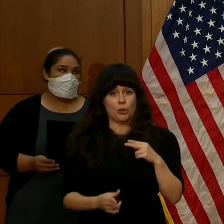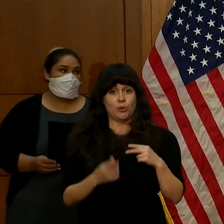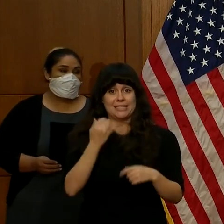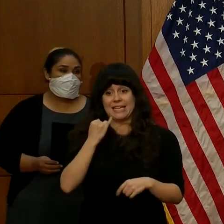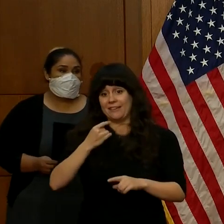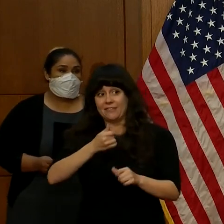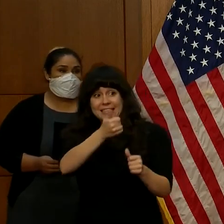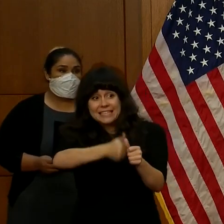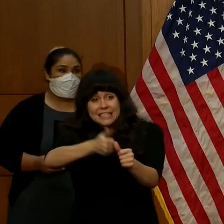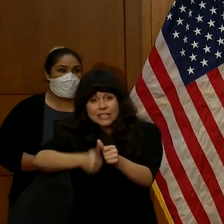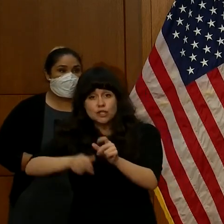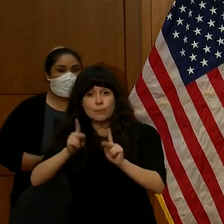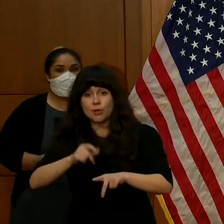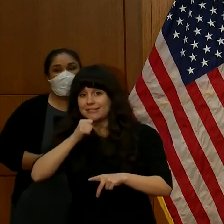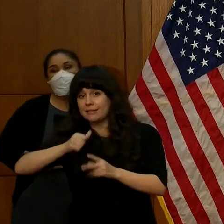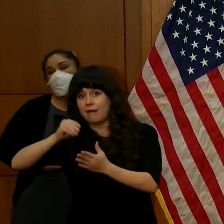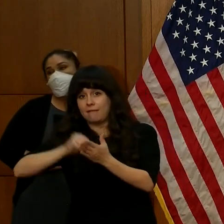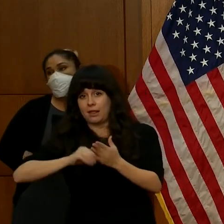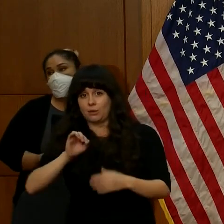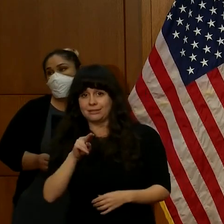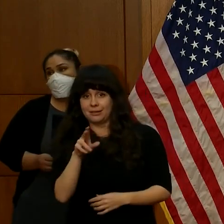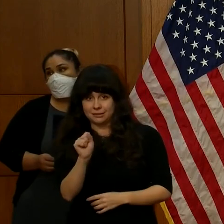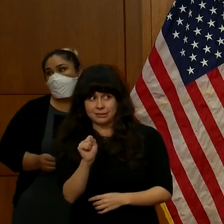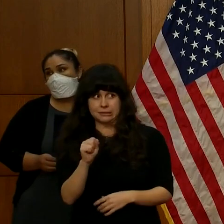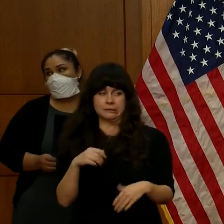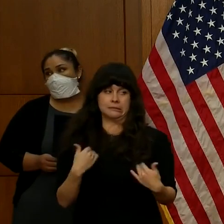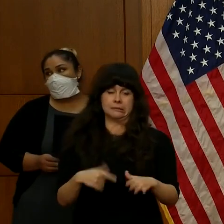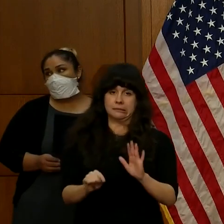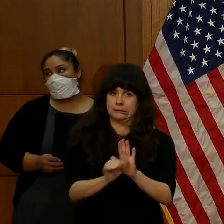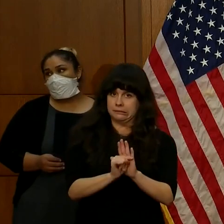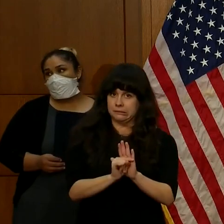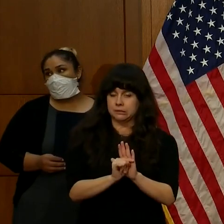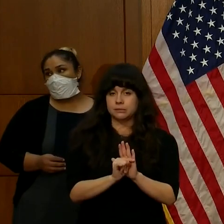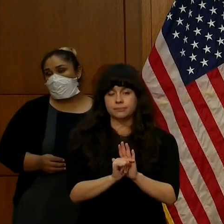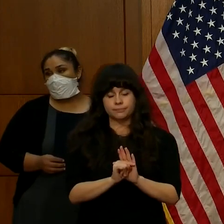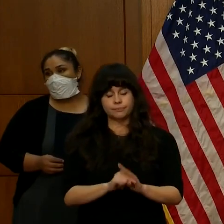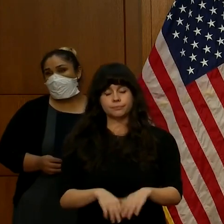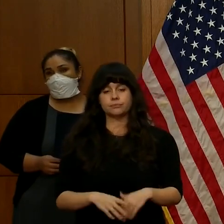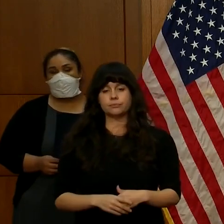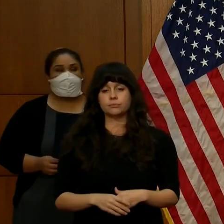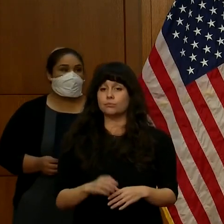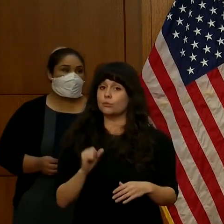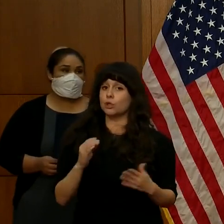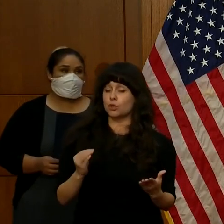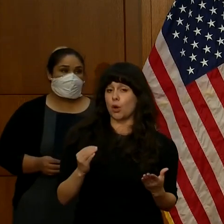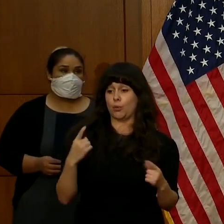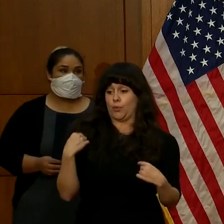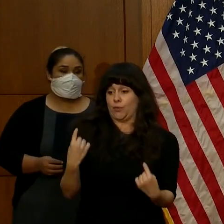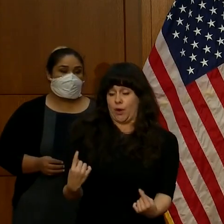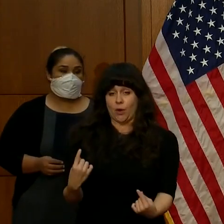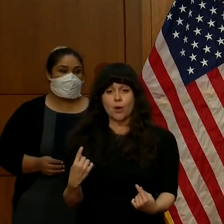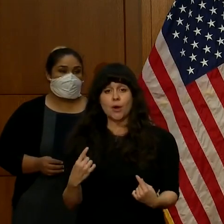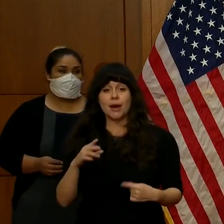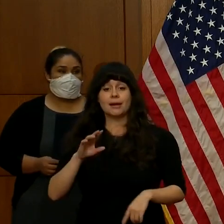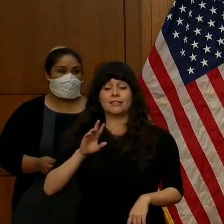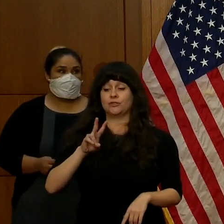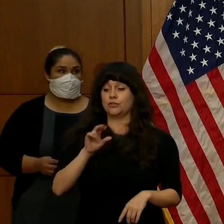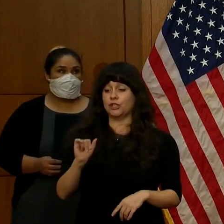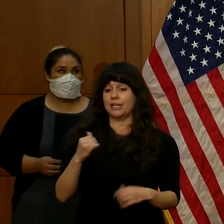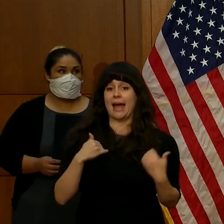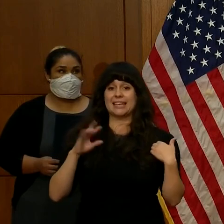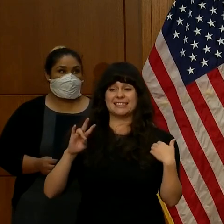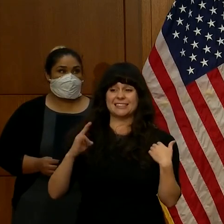not counted, and that's not good. So here's the good news. Virginia has the seventh highest